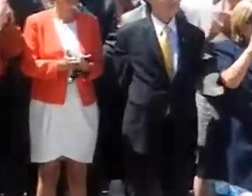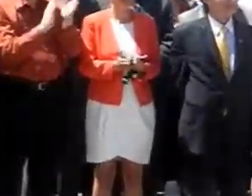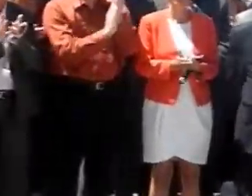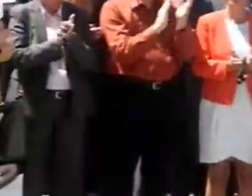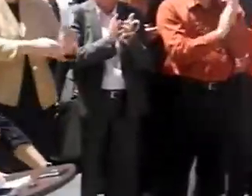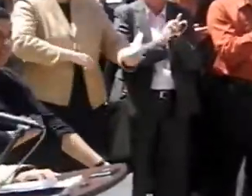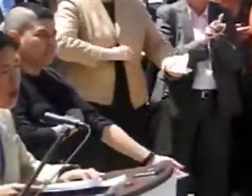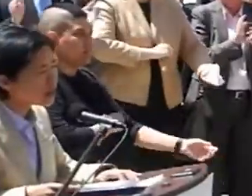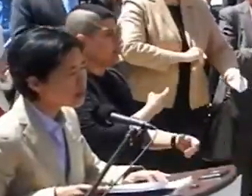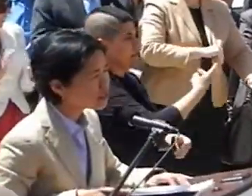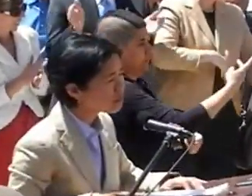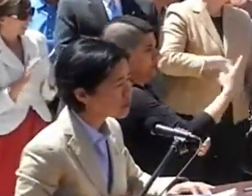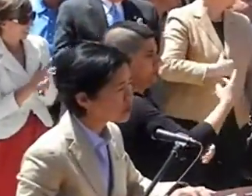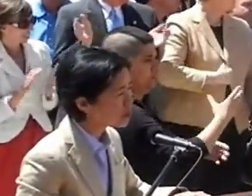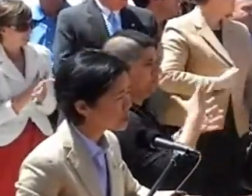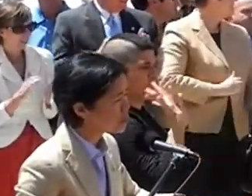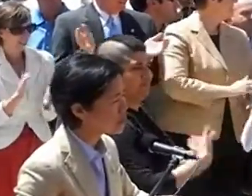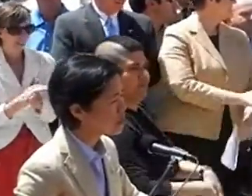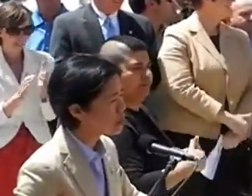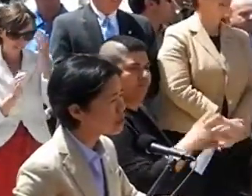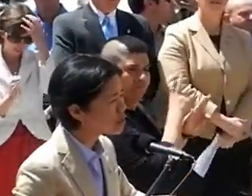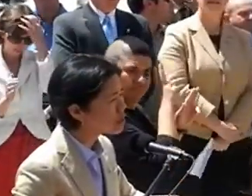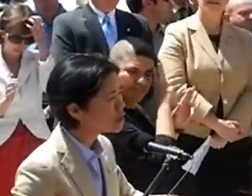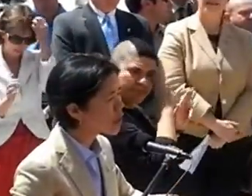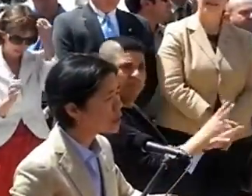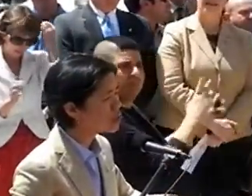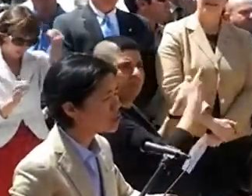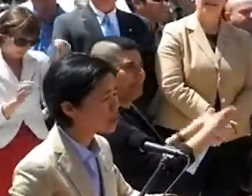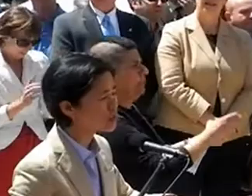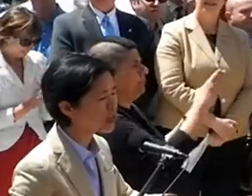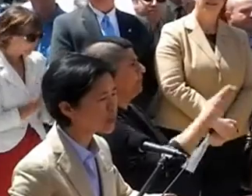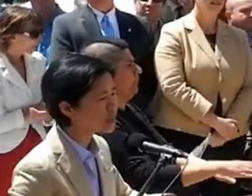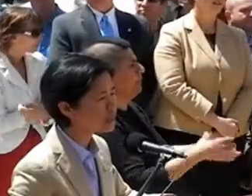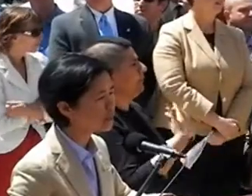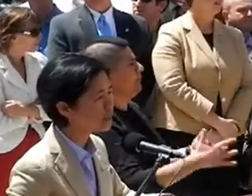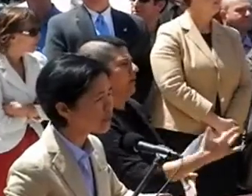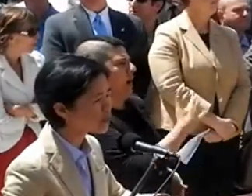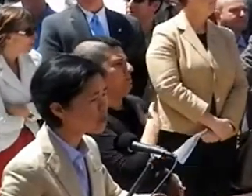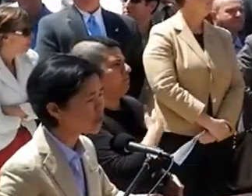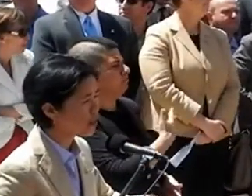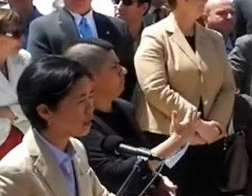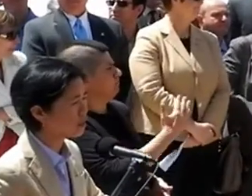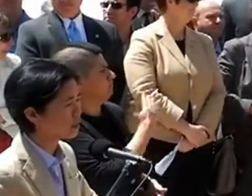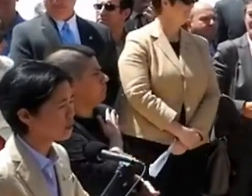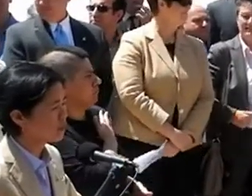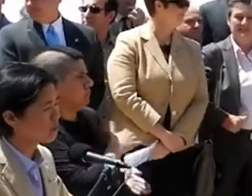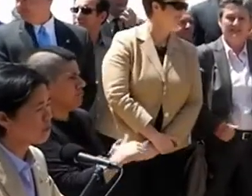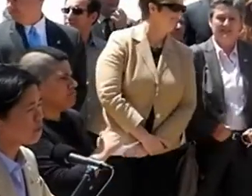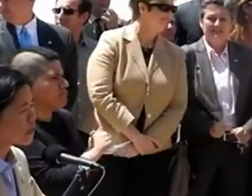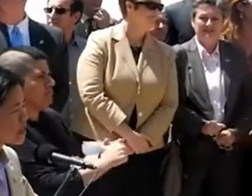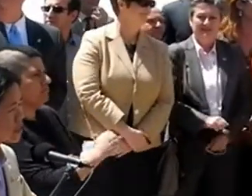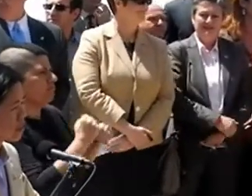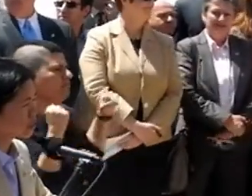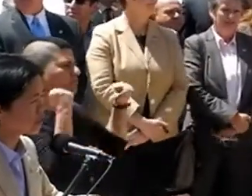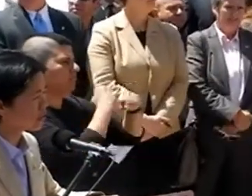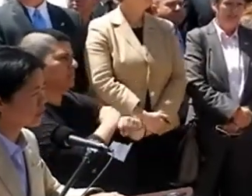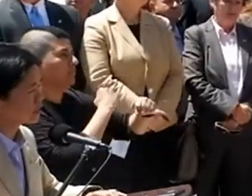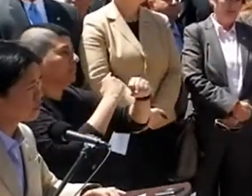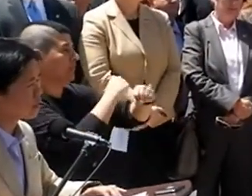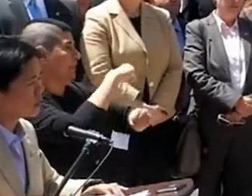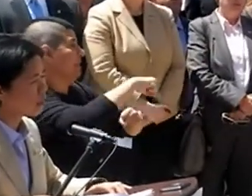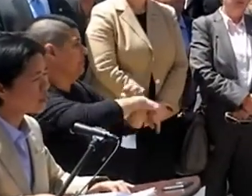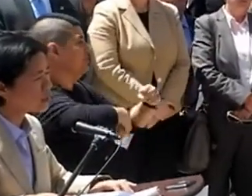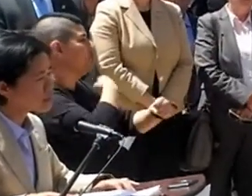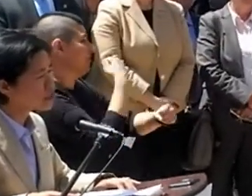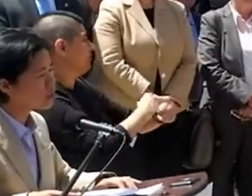These two fine individuals, these two fine humanitarians, led the way for us this year.